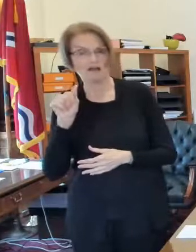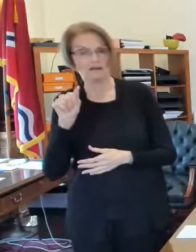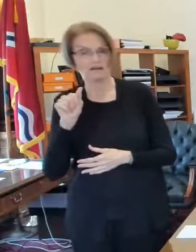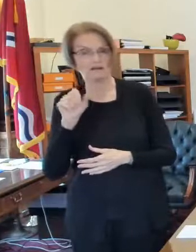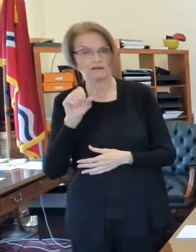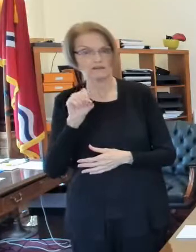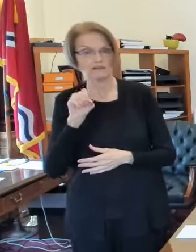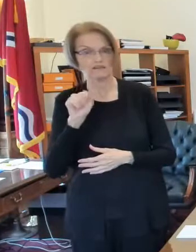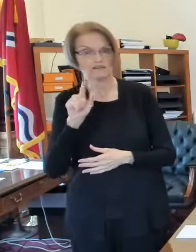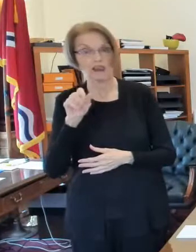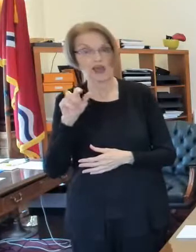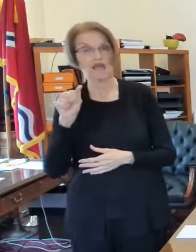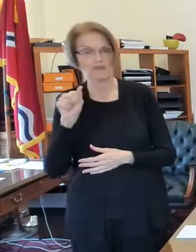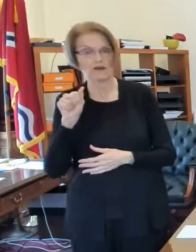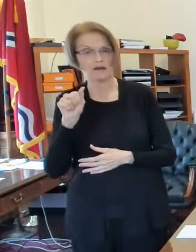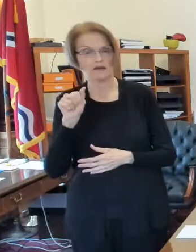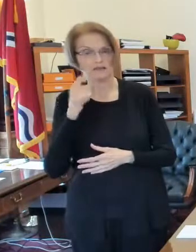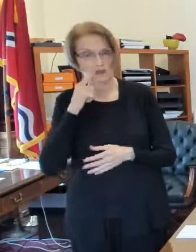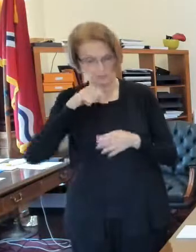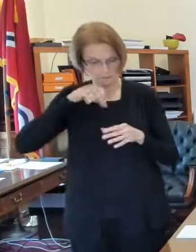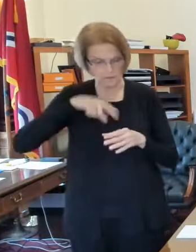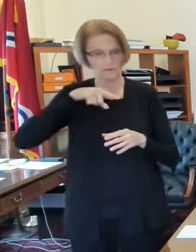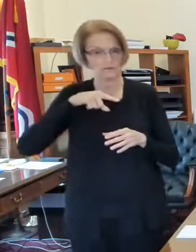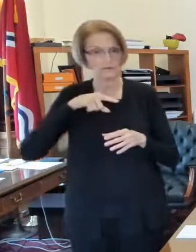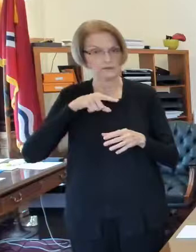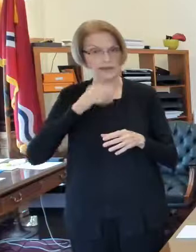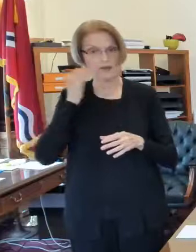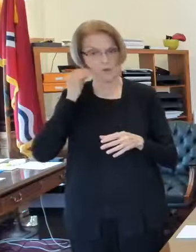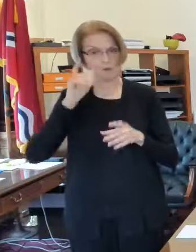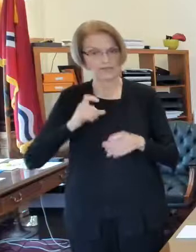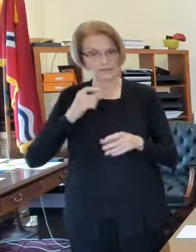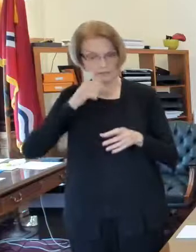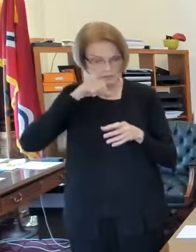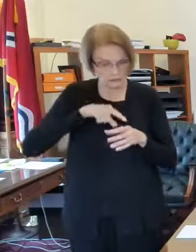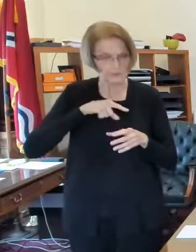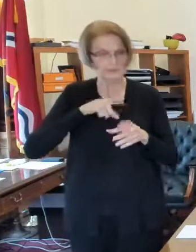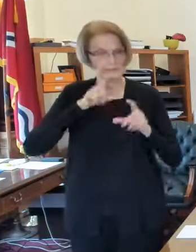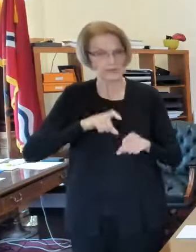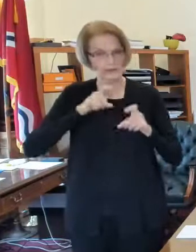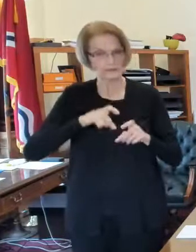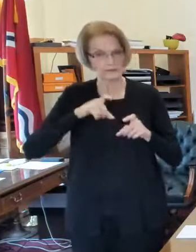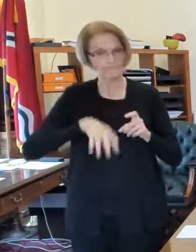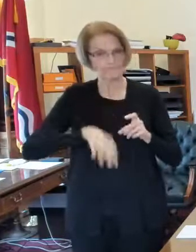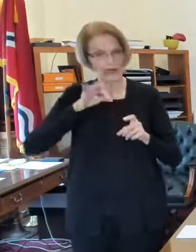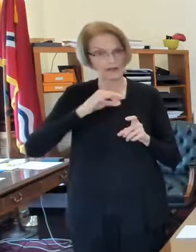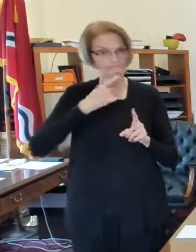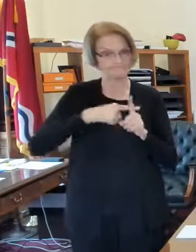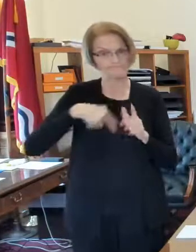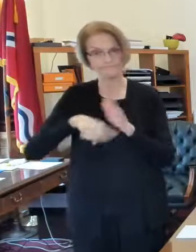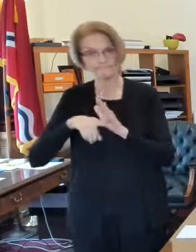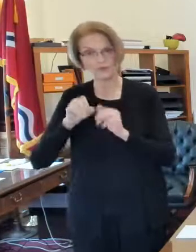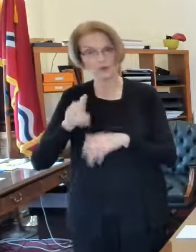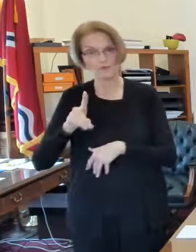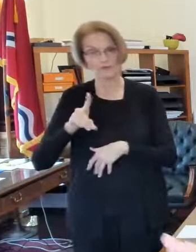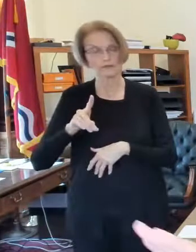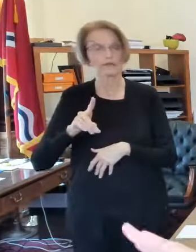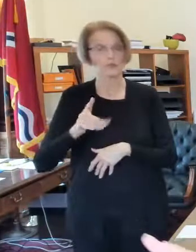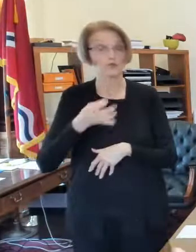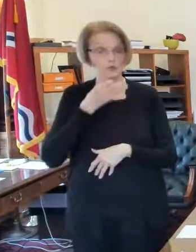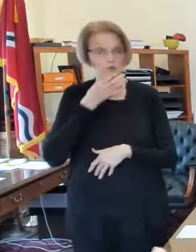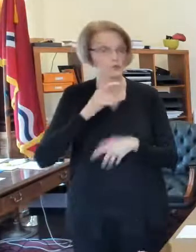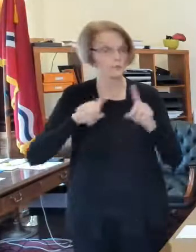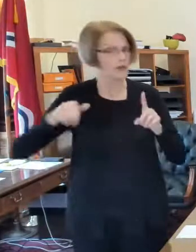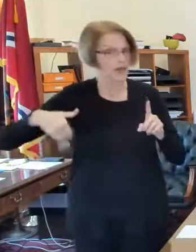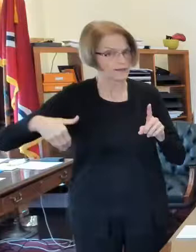reading about that that would be extremely helpful in a lot of cases but we're not there yet we are uh you know these